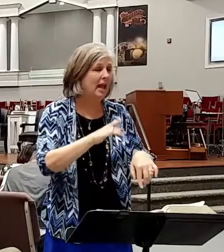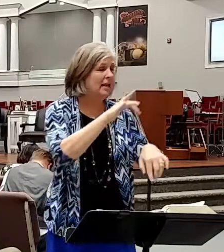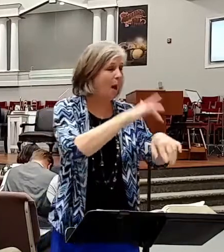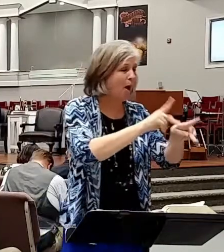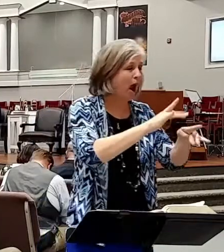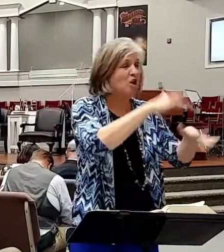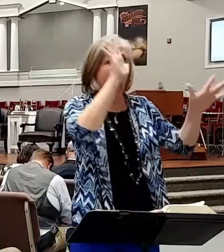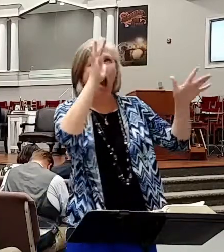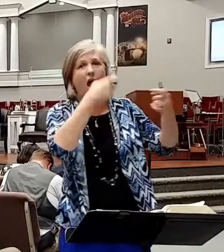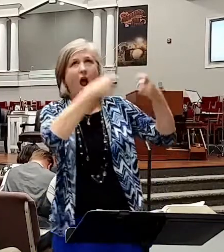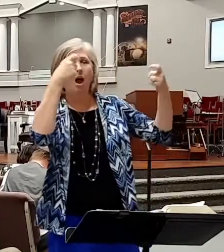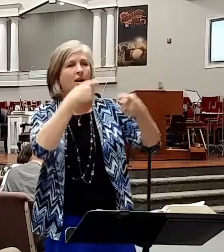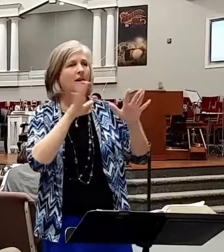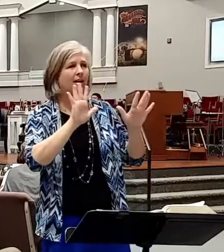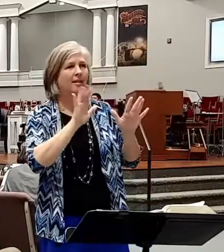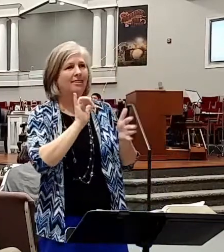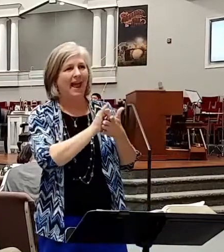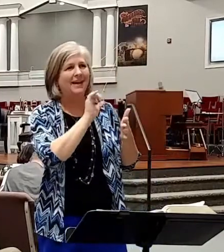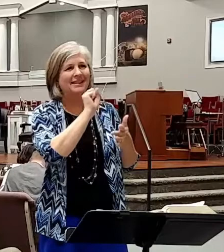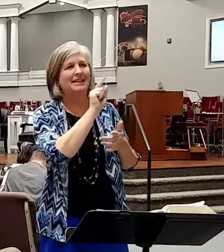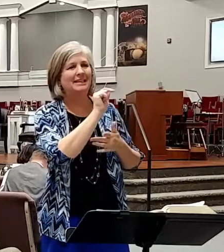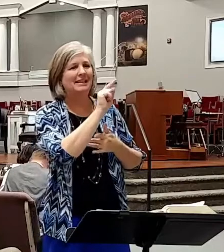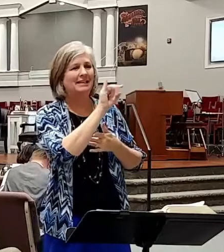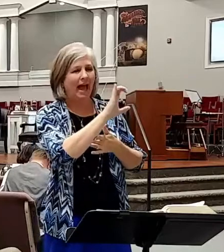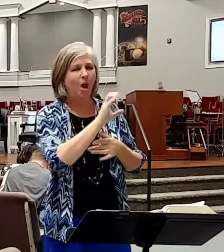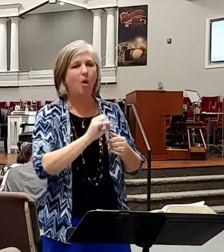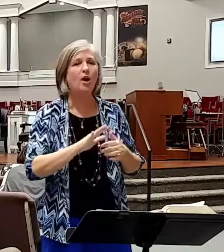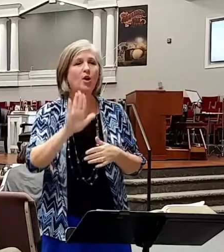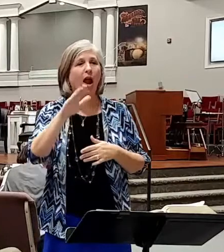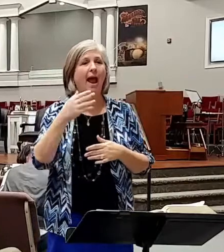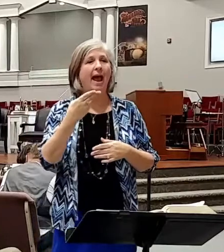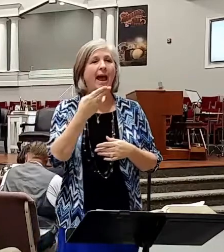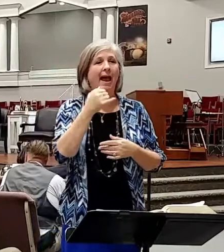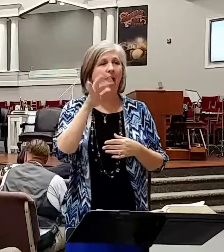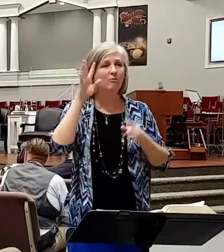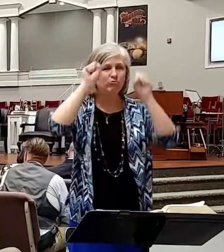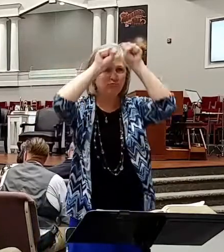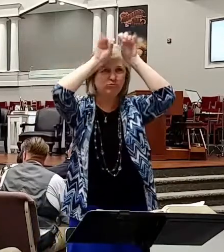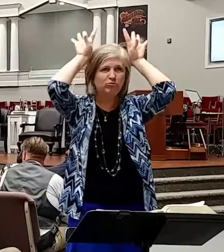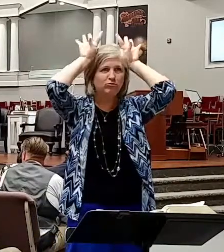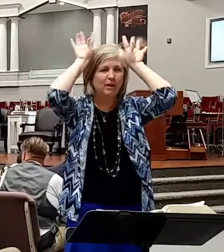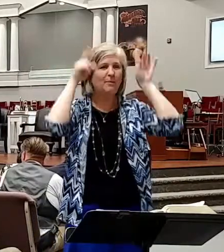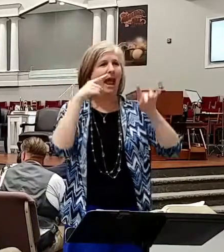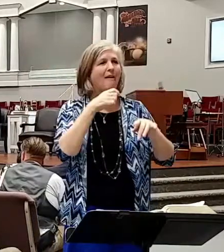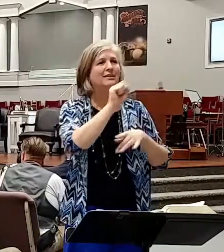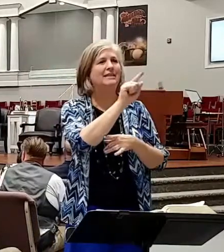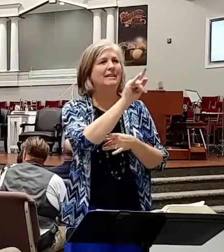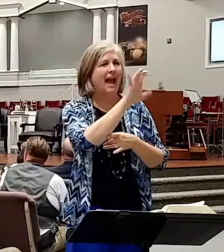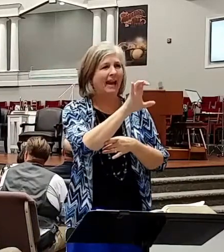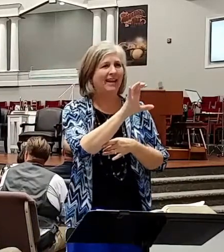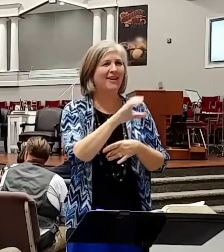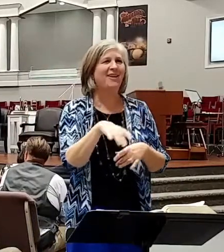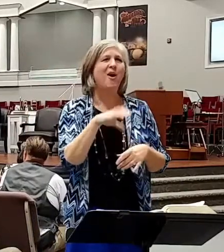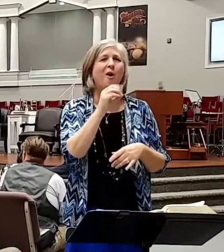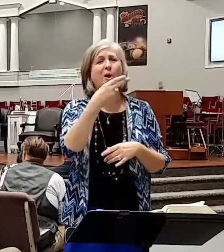of static or you know your hair goes to standing up high because you got static electricity or your pantyhose don't work just right because you got static electricity